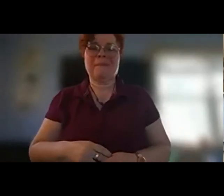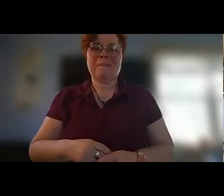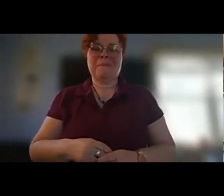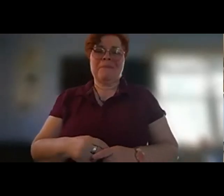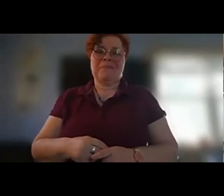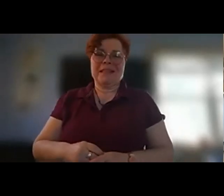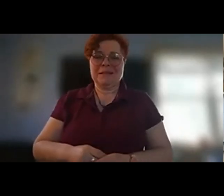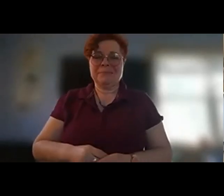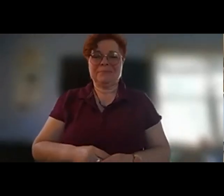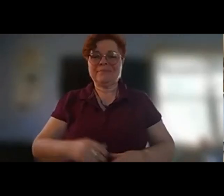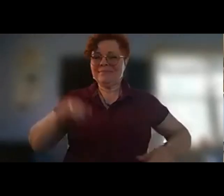that that wasn't planned